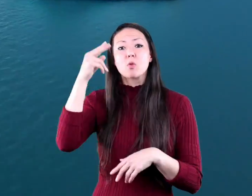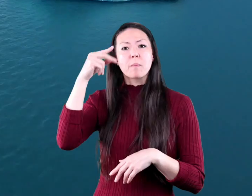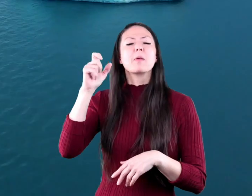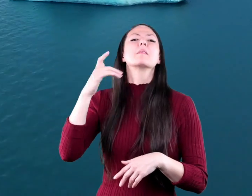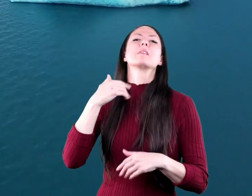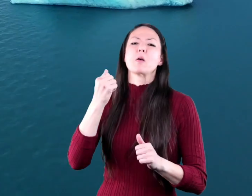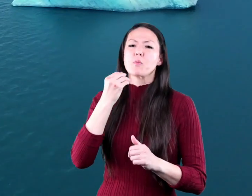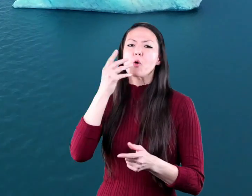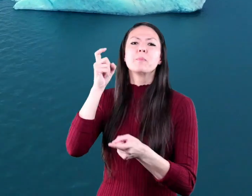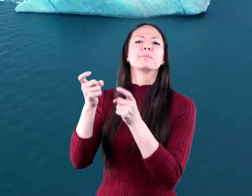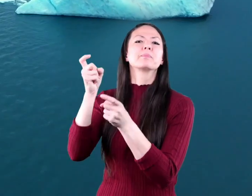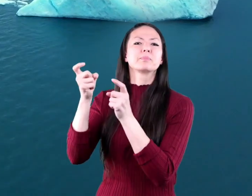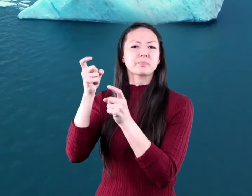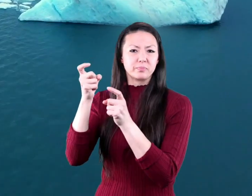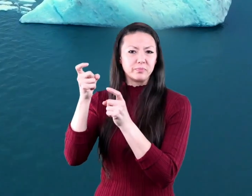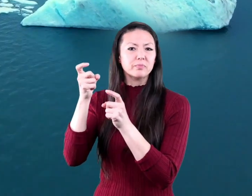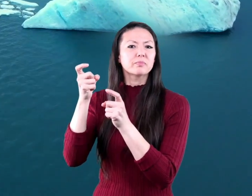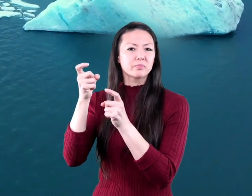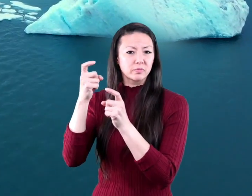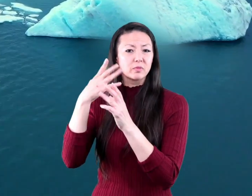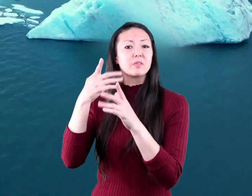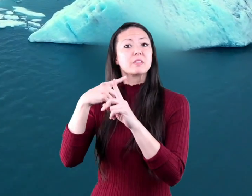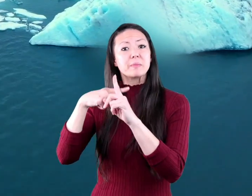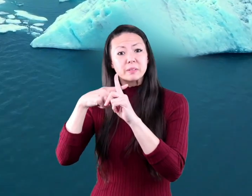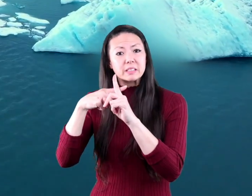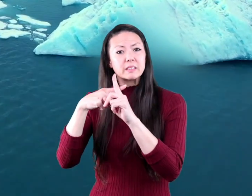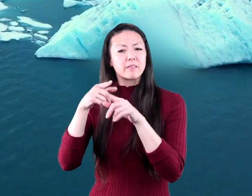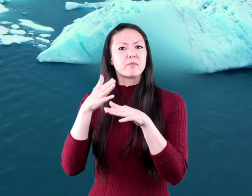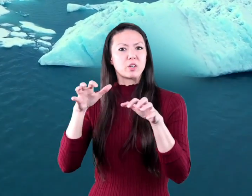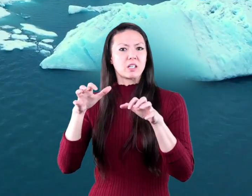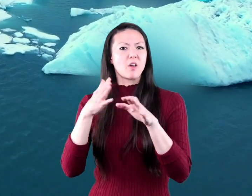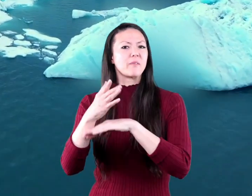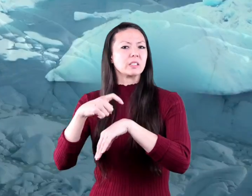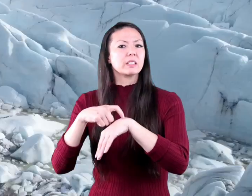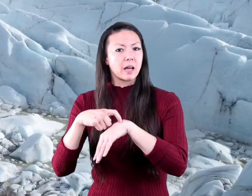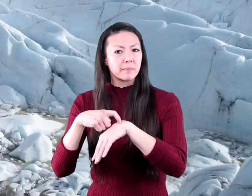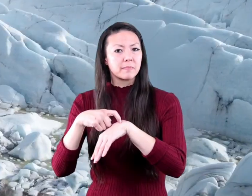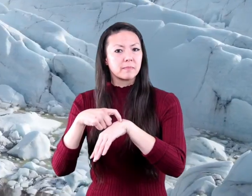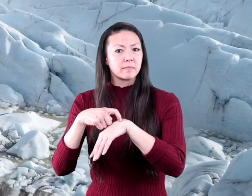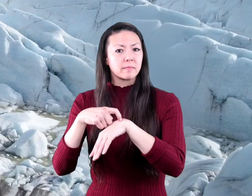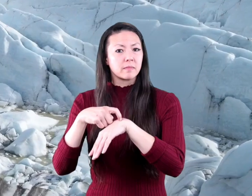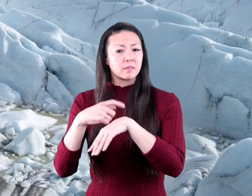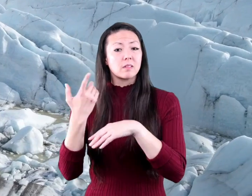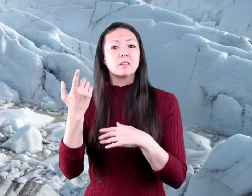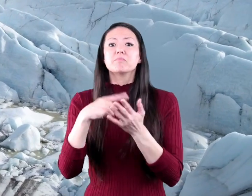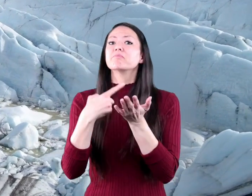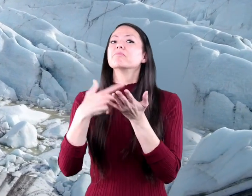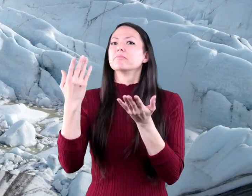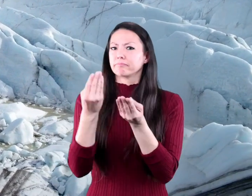the temperature may even go above freezing for a time when it does some of the ice melts